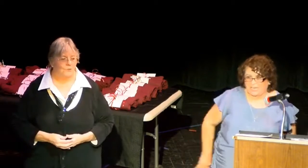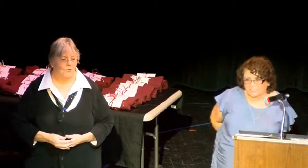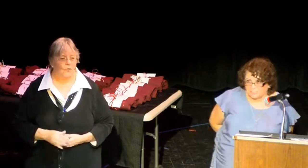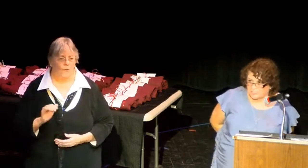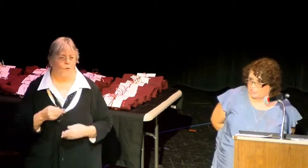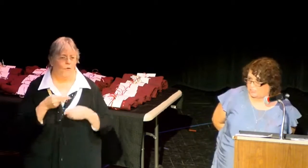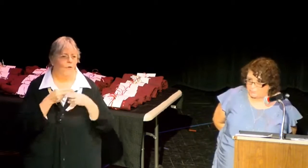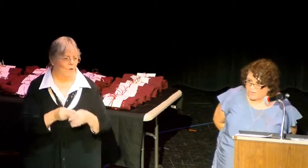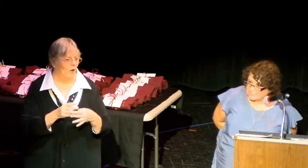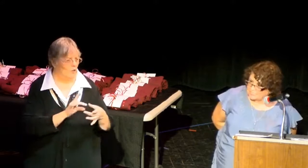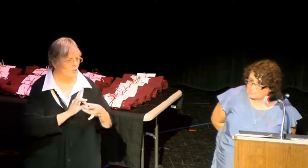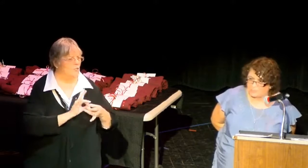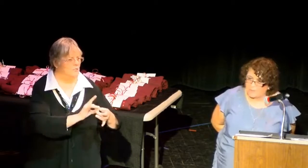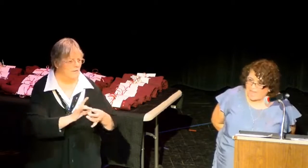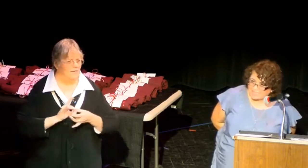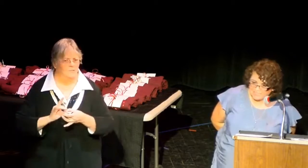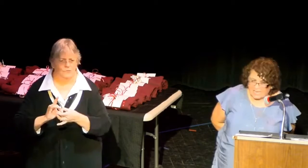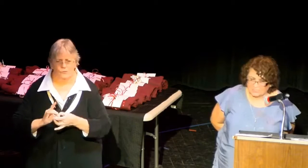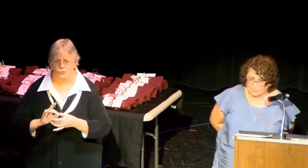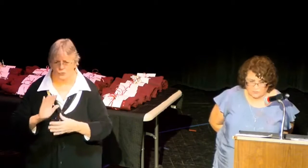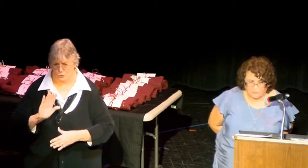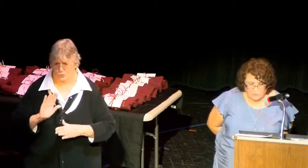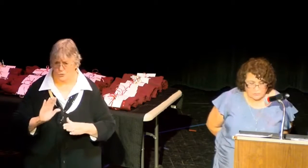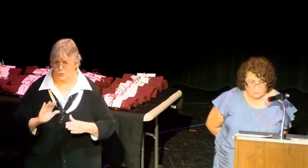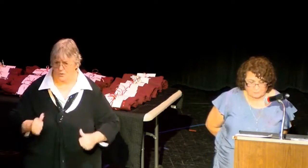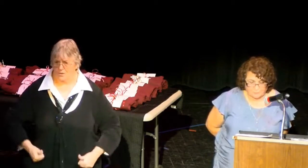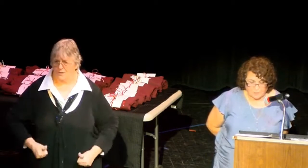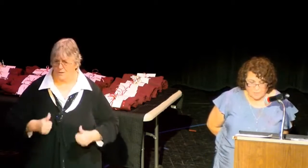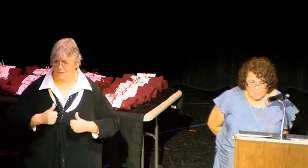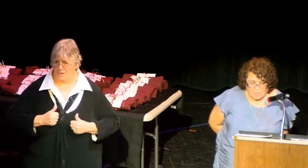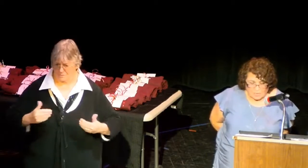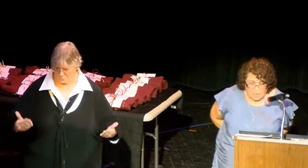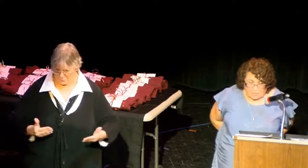are the connections to your present, to your past, and to your future.